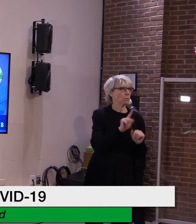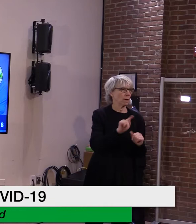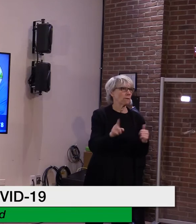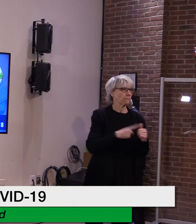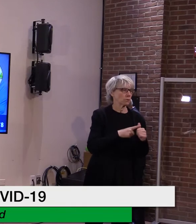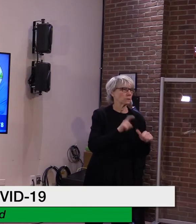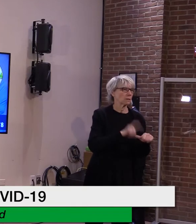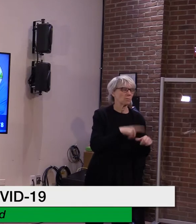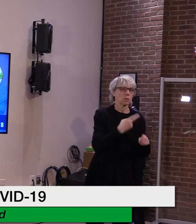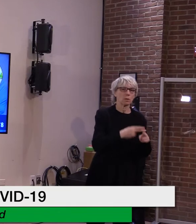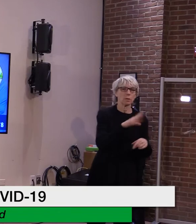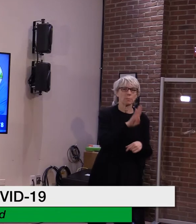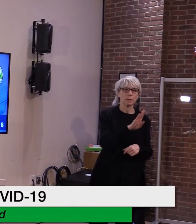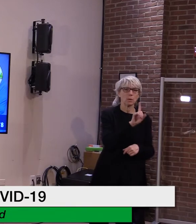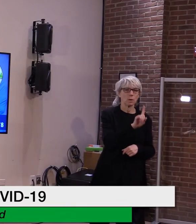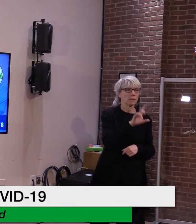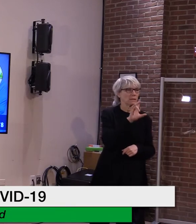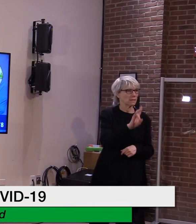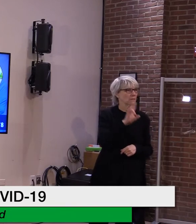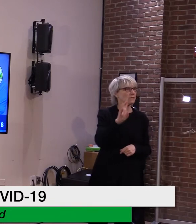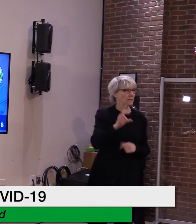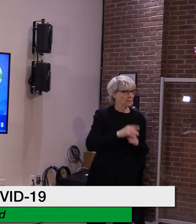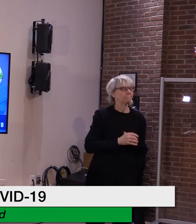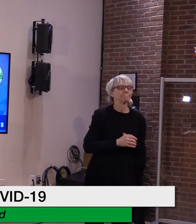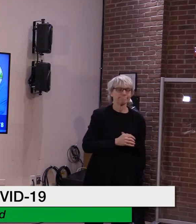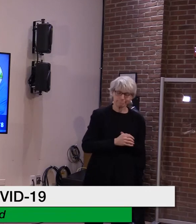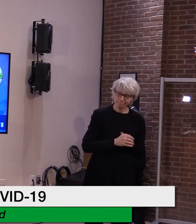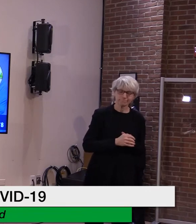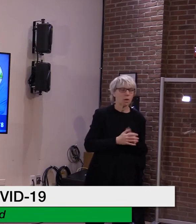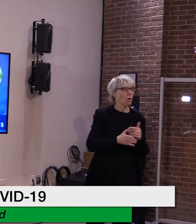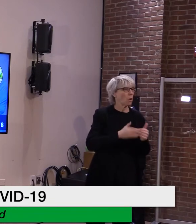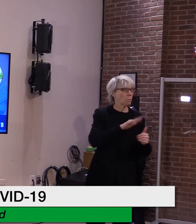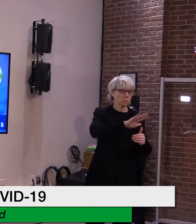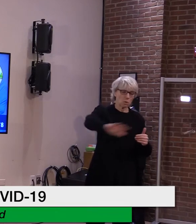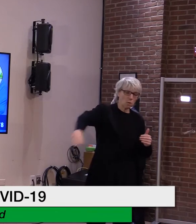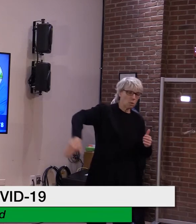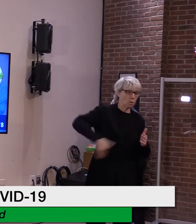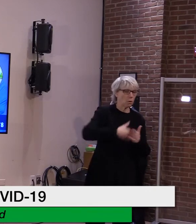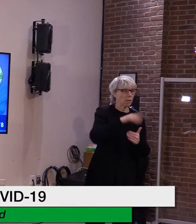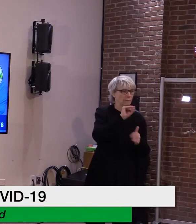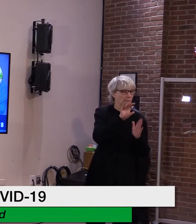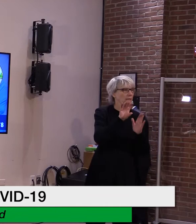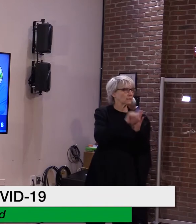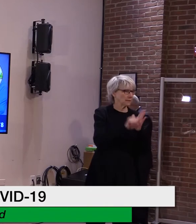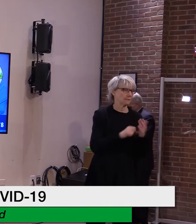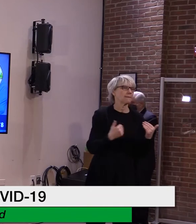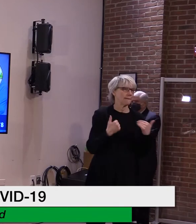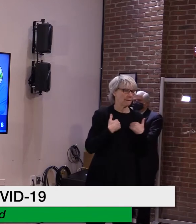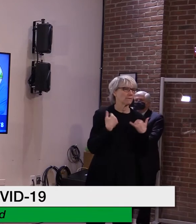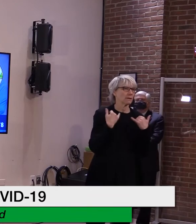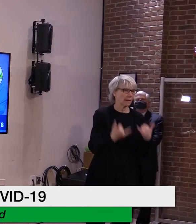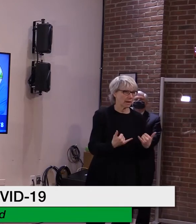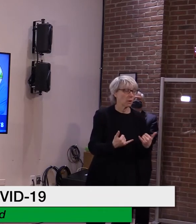discovered in virtually every state now, and mutations discovered in Burlington wastewater had already pointed to the